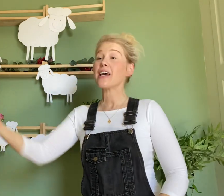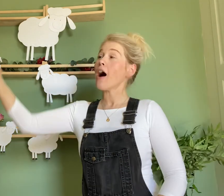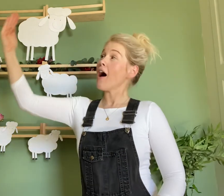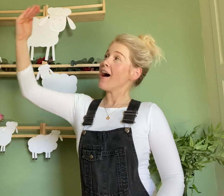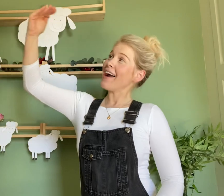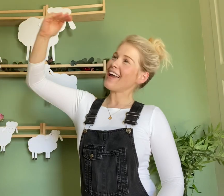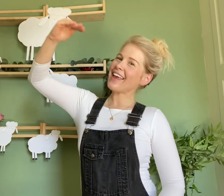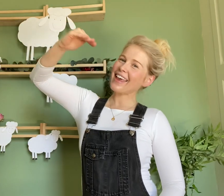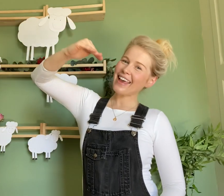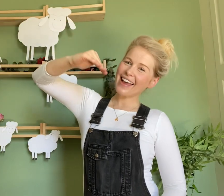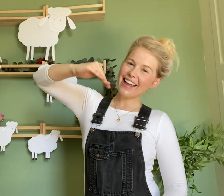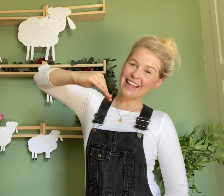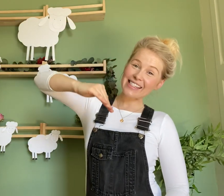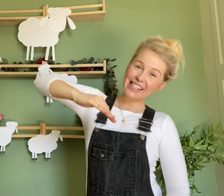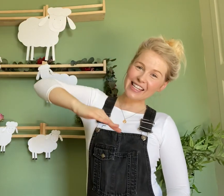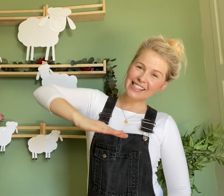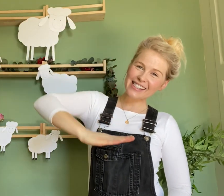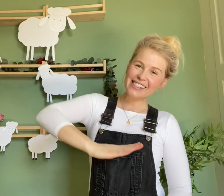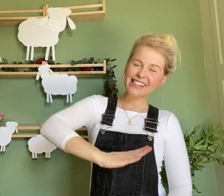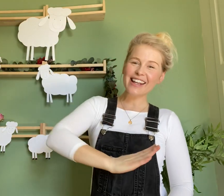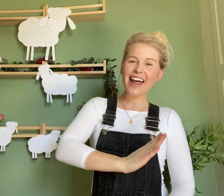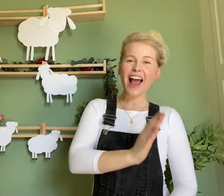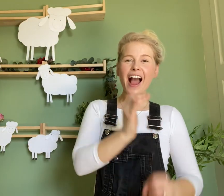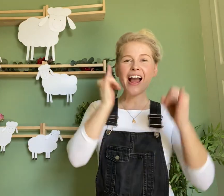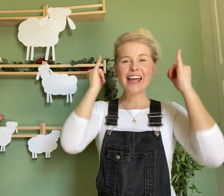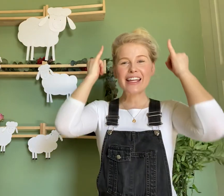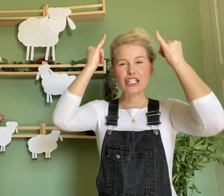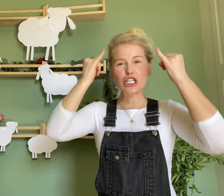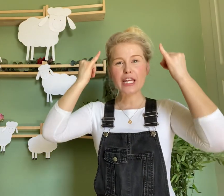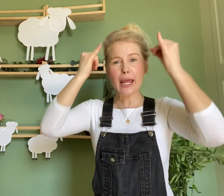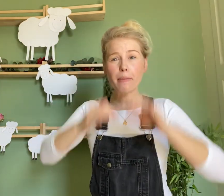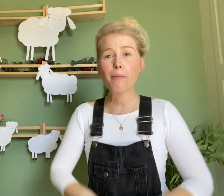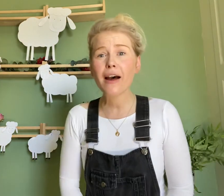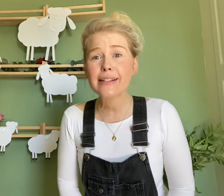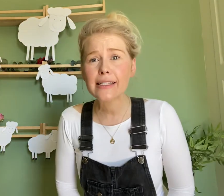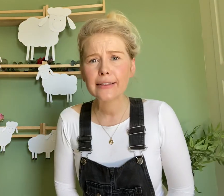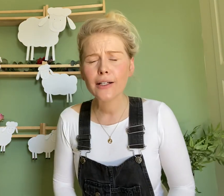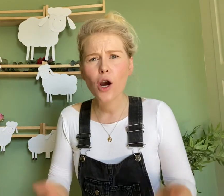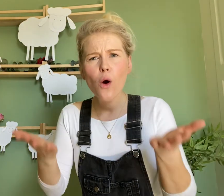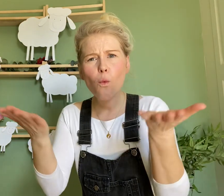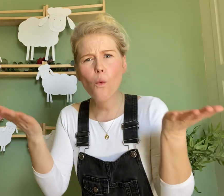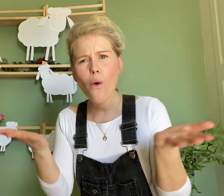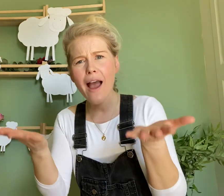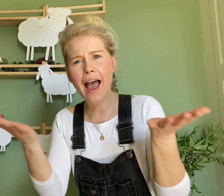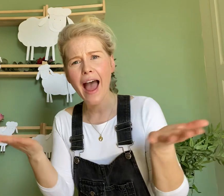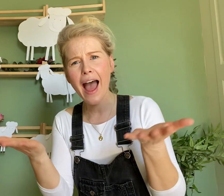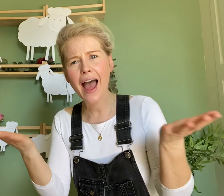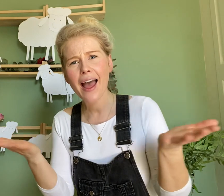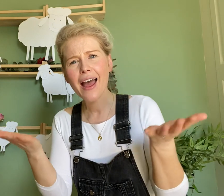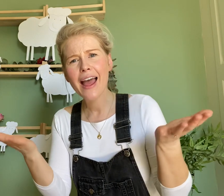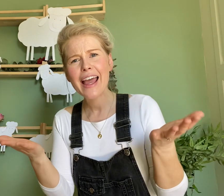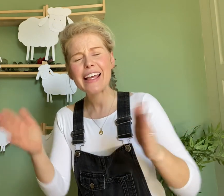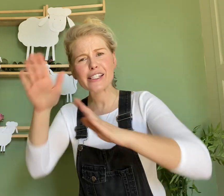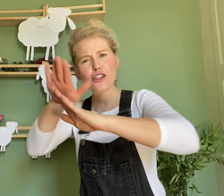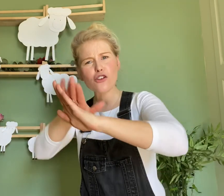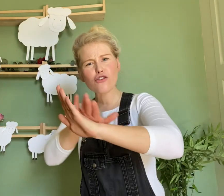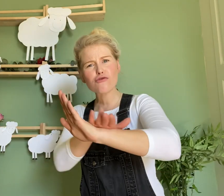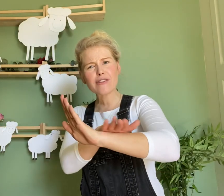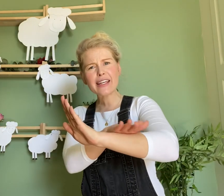here is the slide sheep. But where is the green